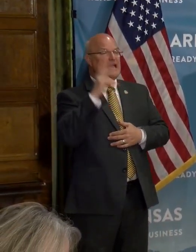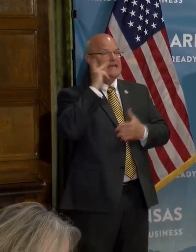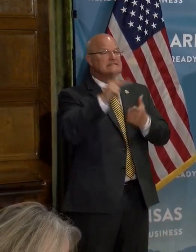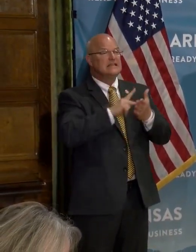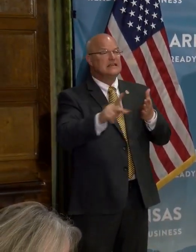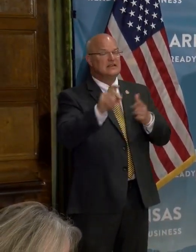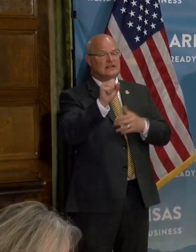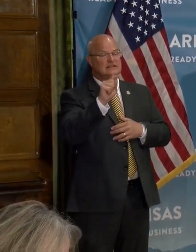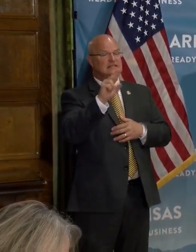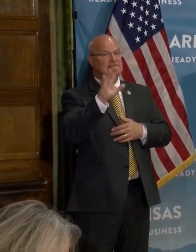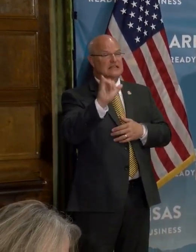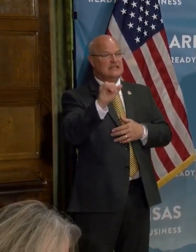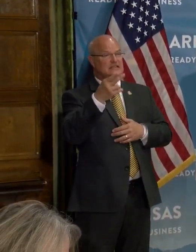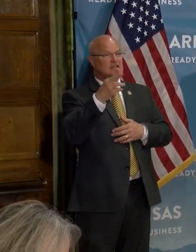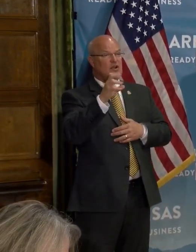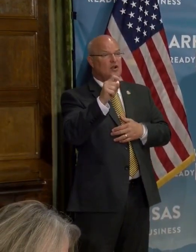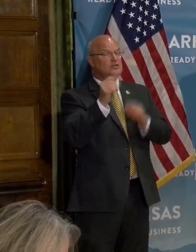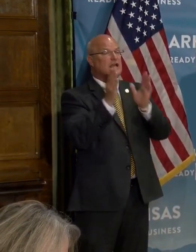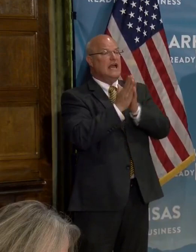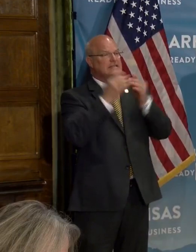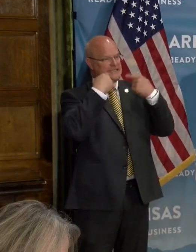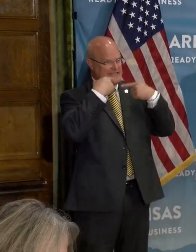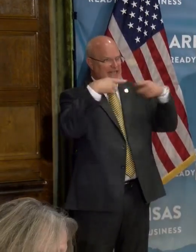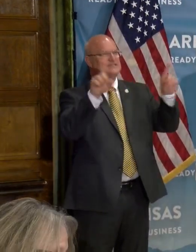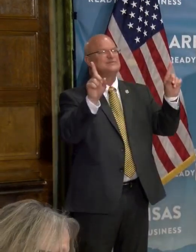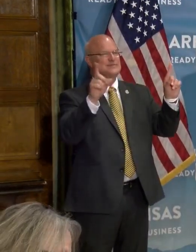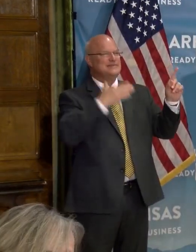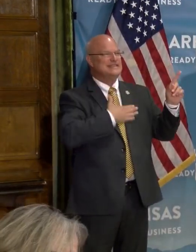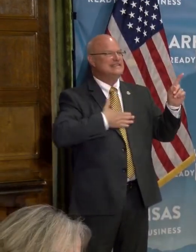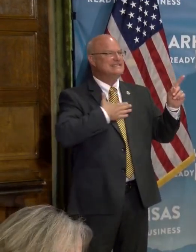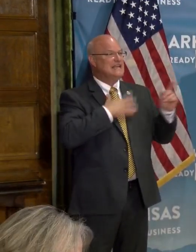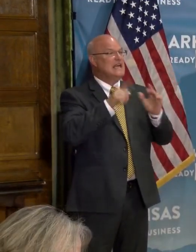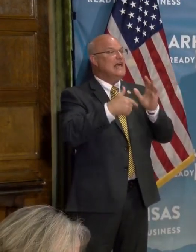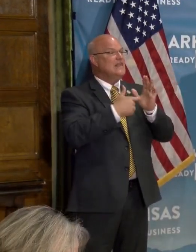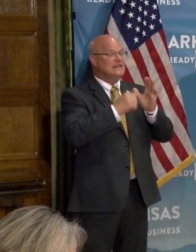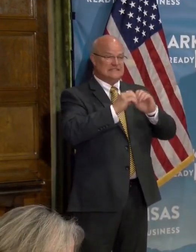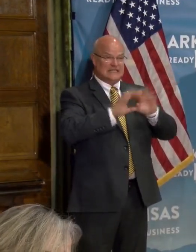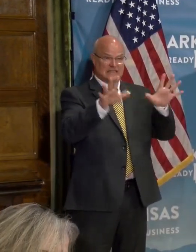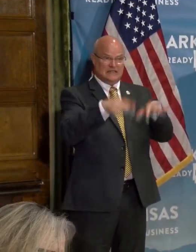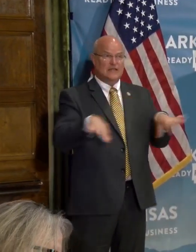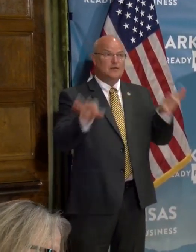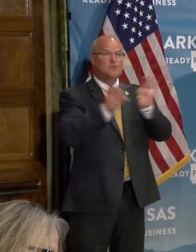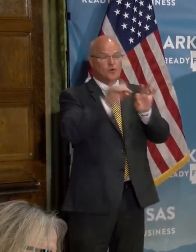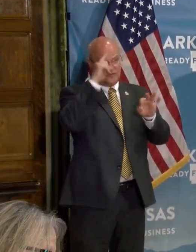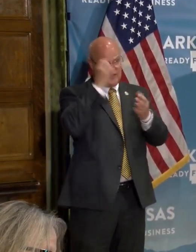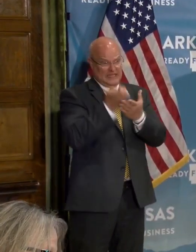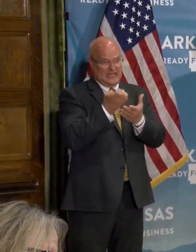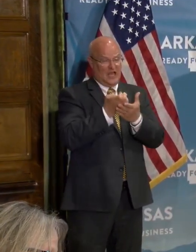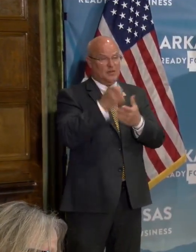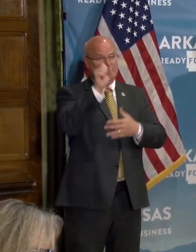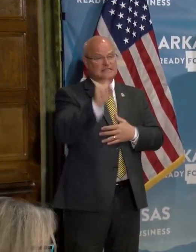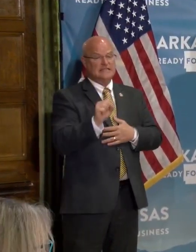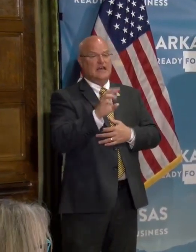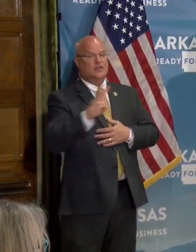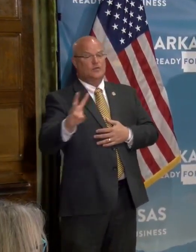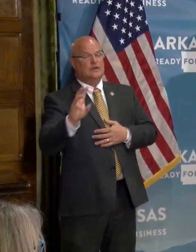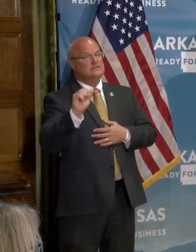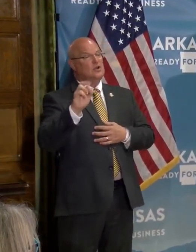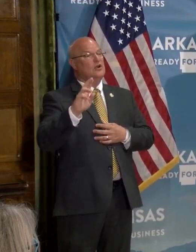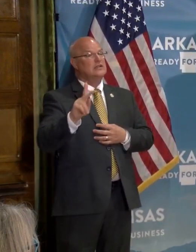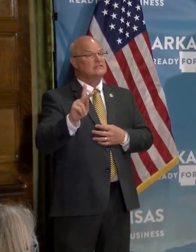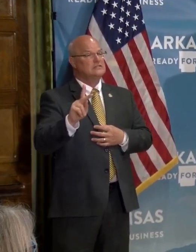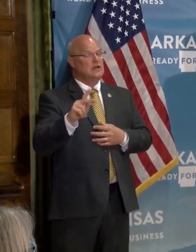secretary Stacy Hurst asked this announcement to be made. Uh, this is clearly important to the economy of Southwest Arkansas.